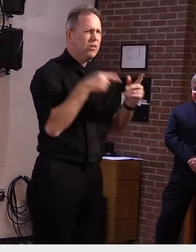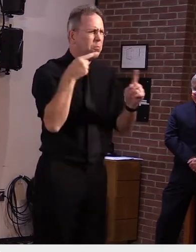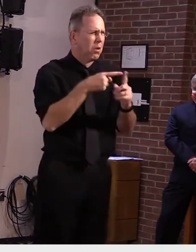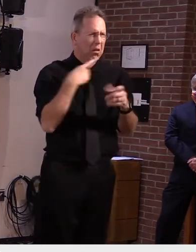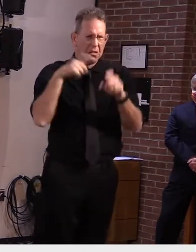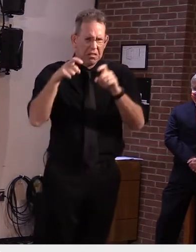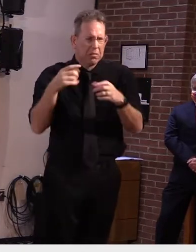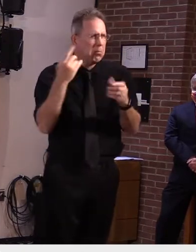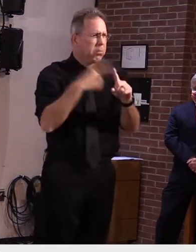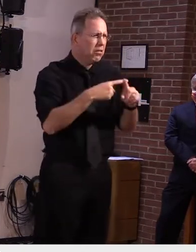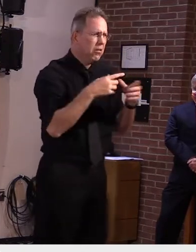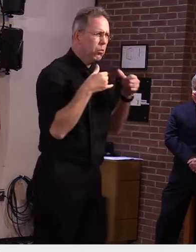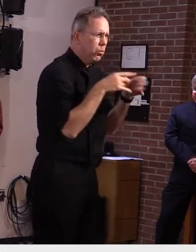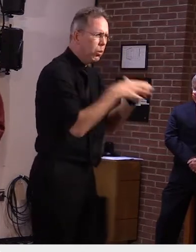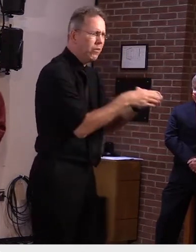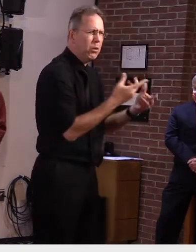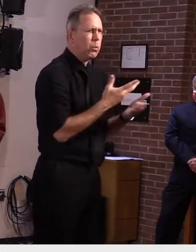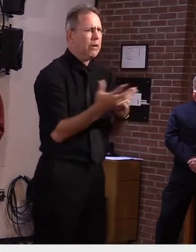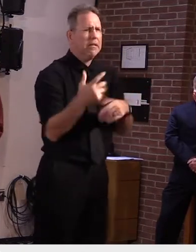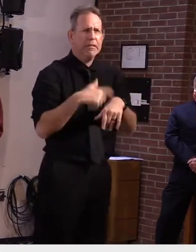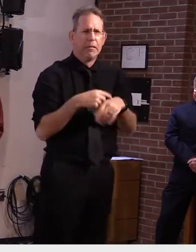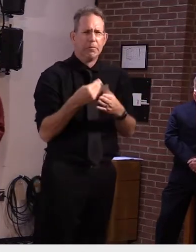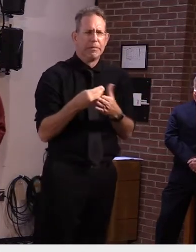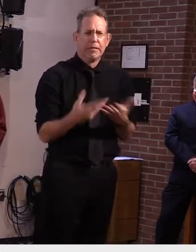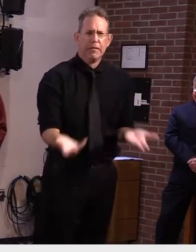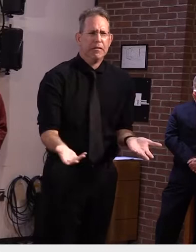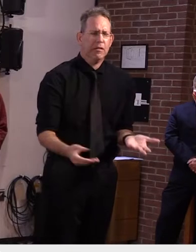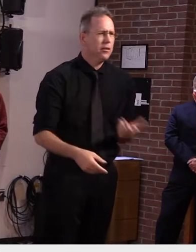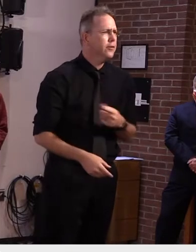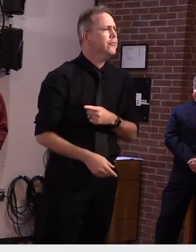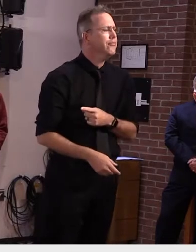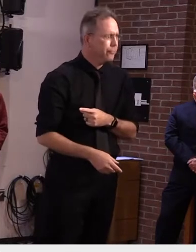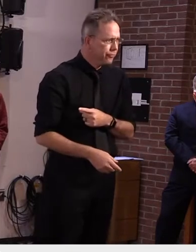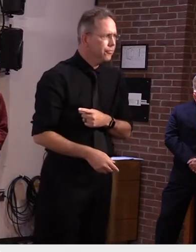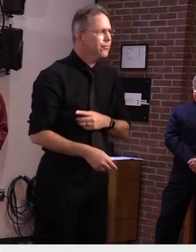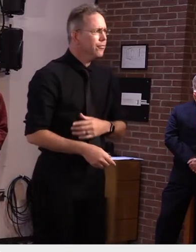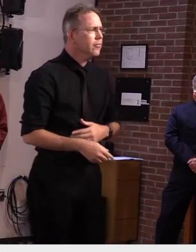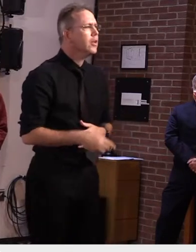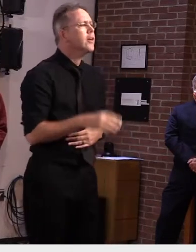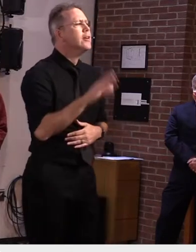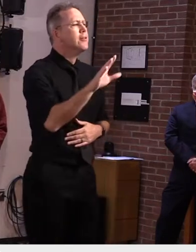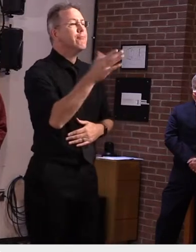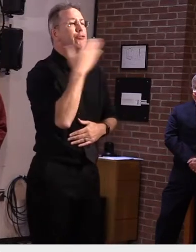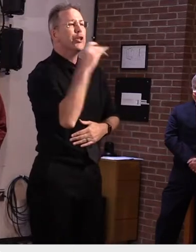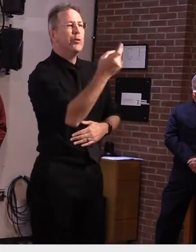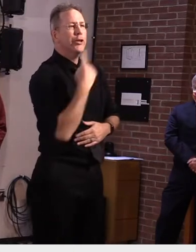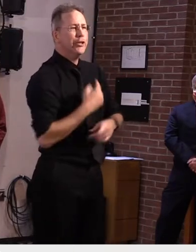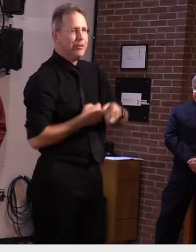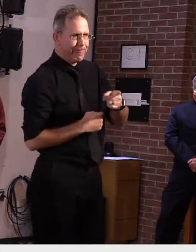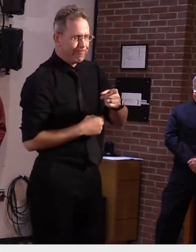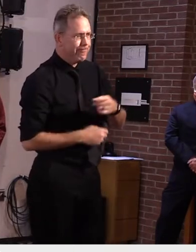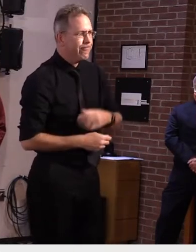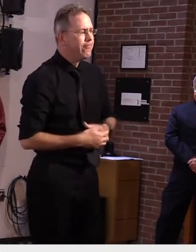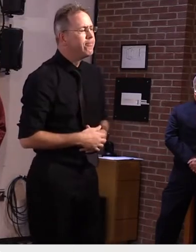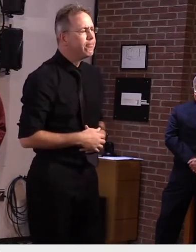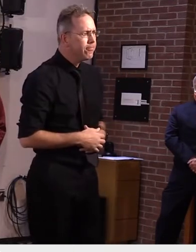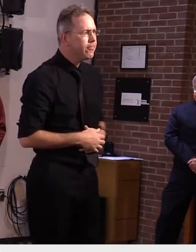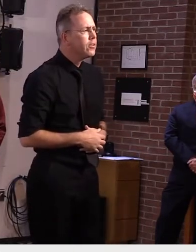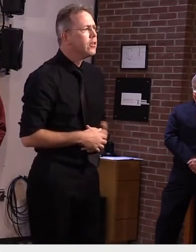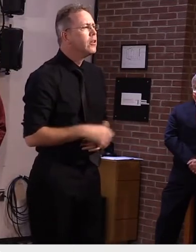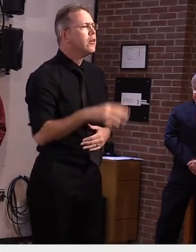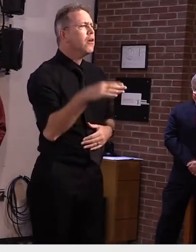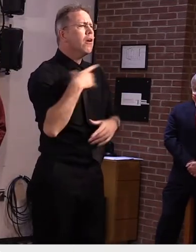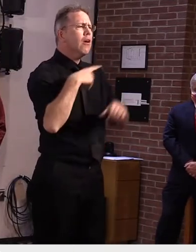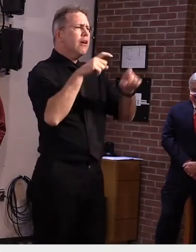It's a valid question. Thank you for asking it. A test can be useful because if, you know, you do it at the right